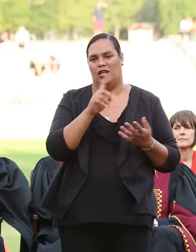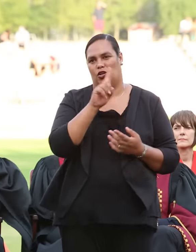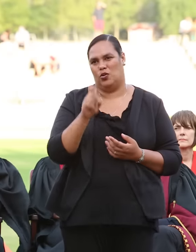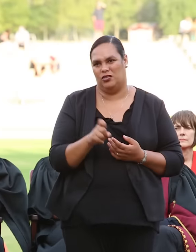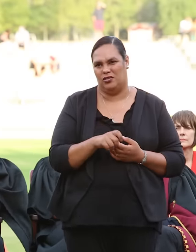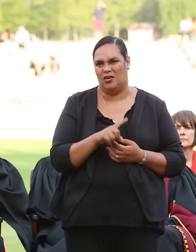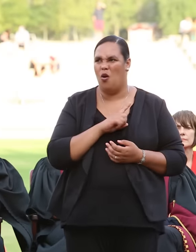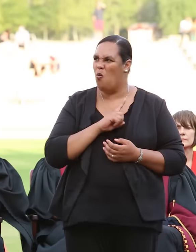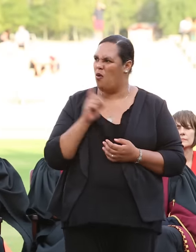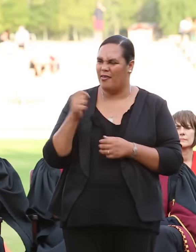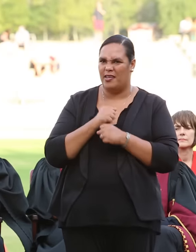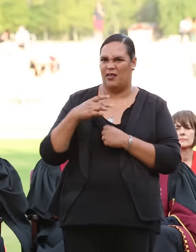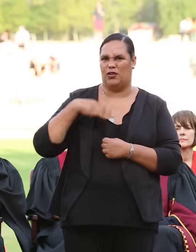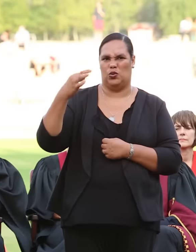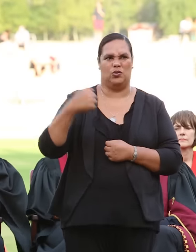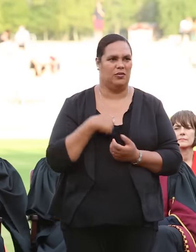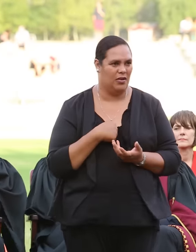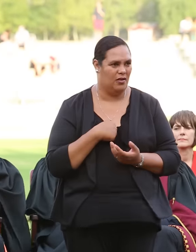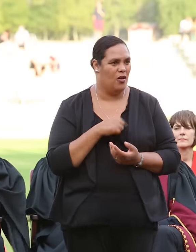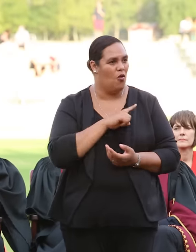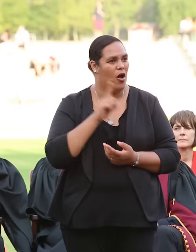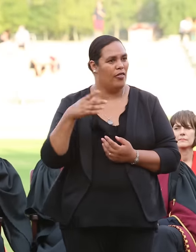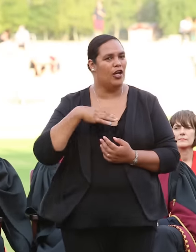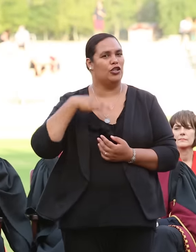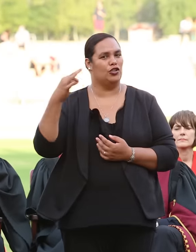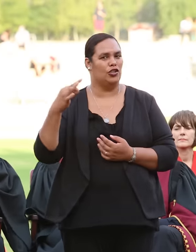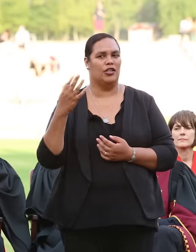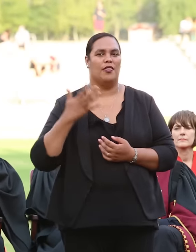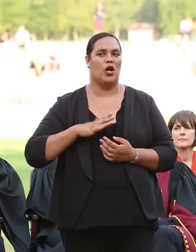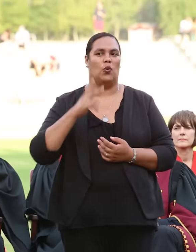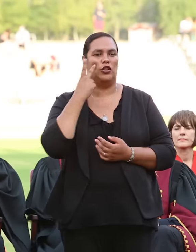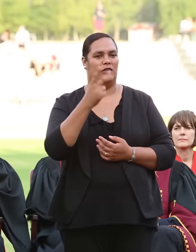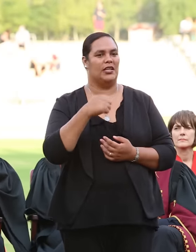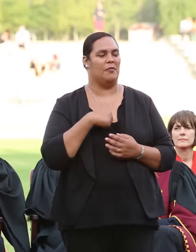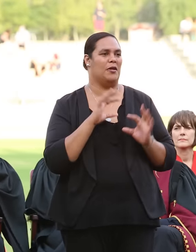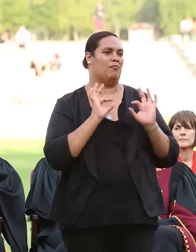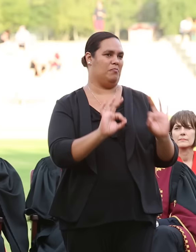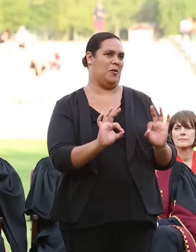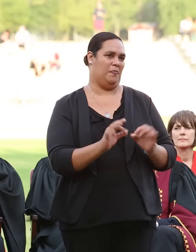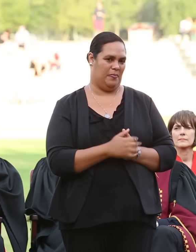Why did they not choose me? Because they chose not to see that I was exceptional.